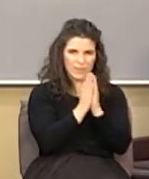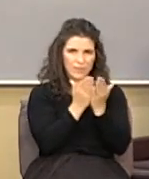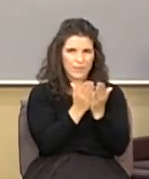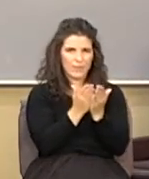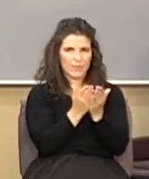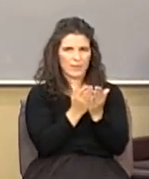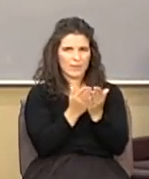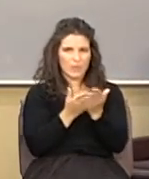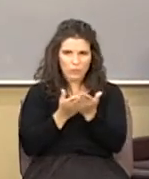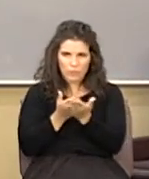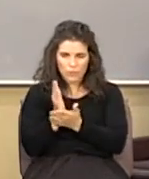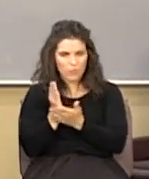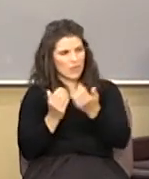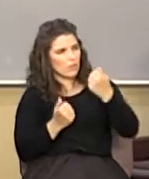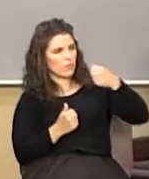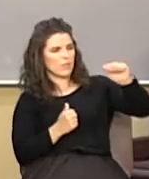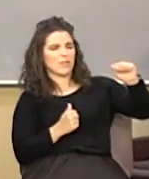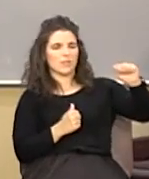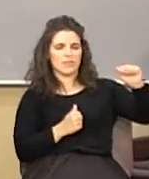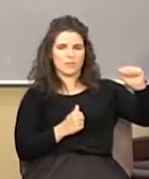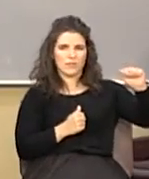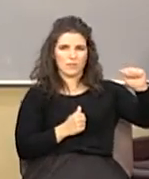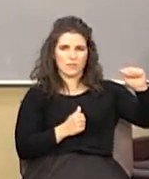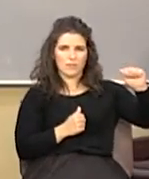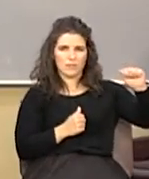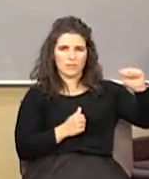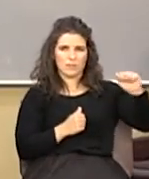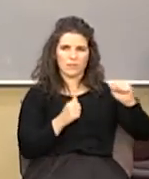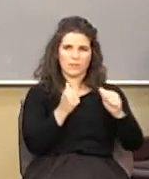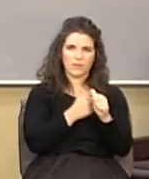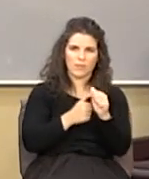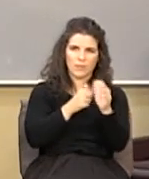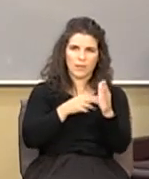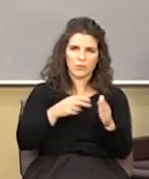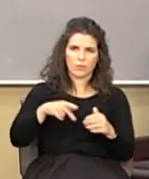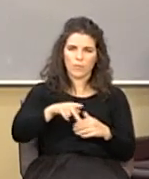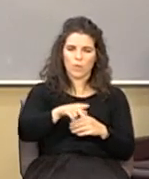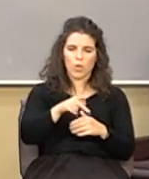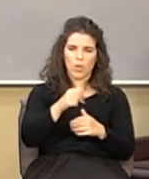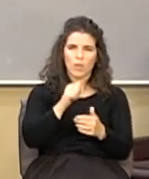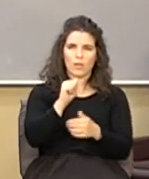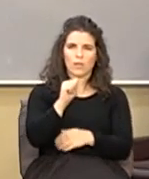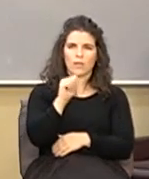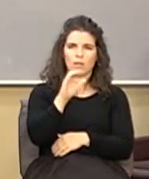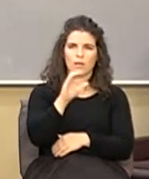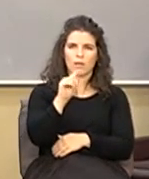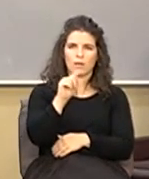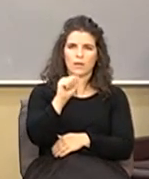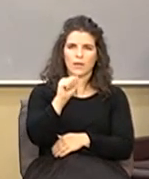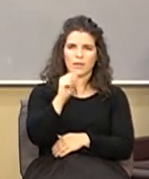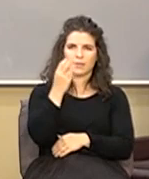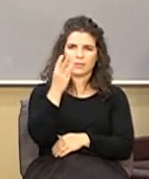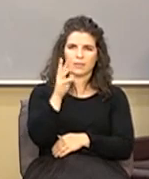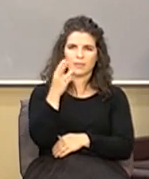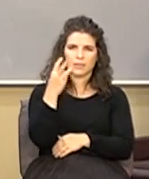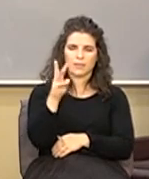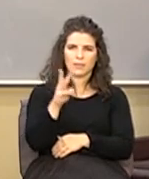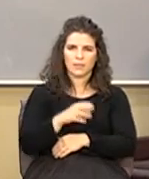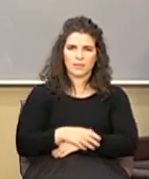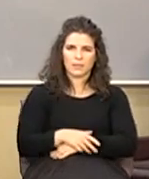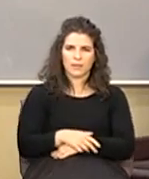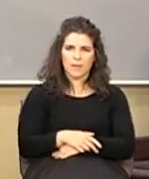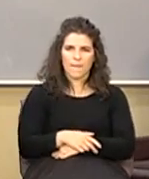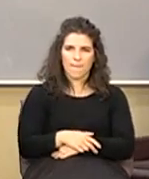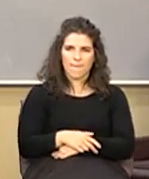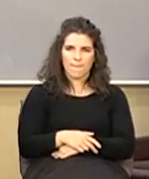right to resist it. The apostle Paul in Acts 16, this is a fascinating account